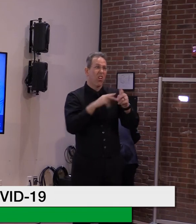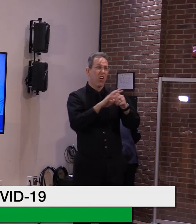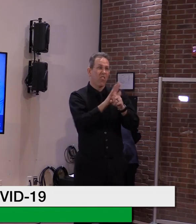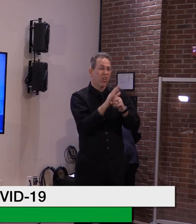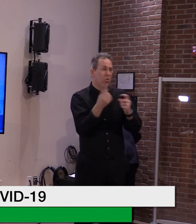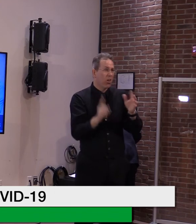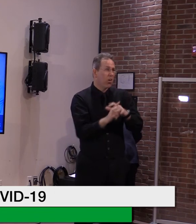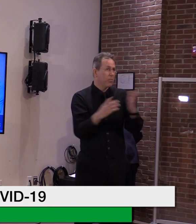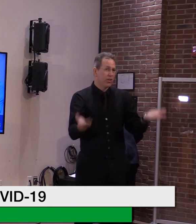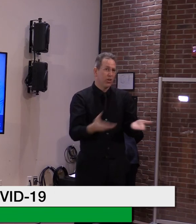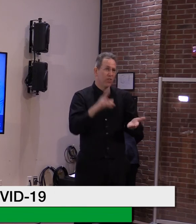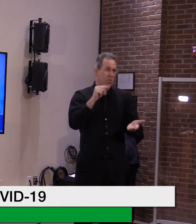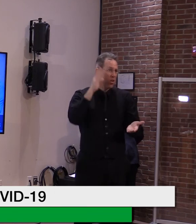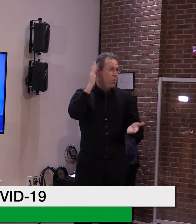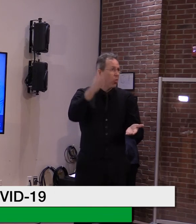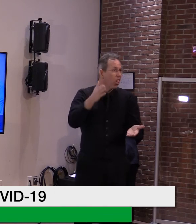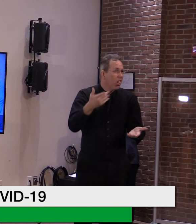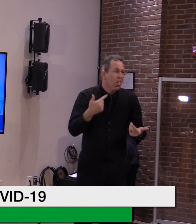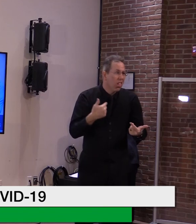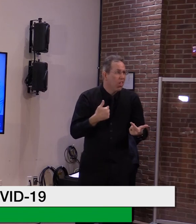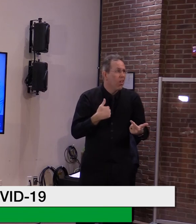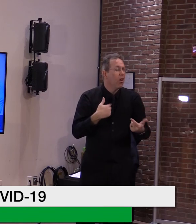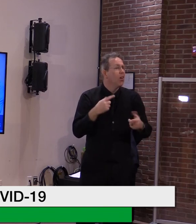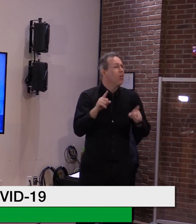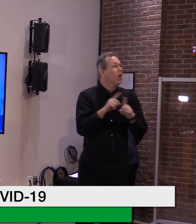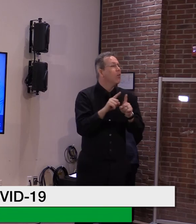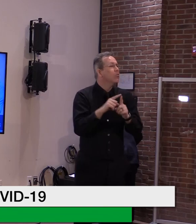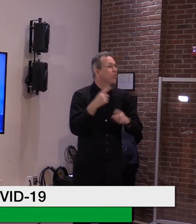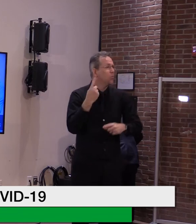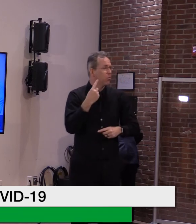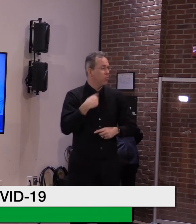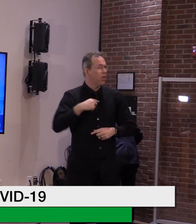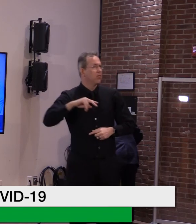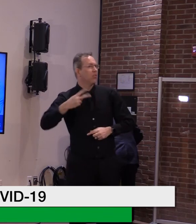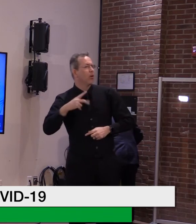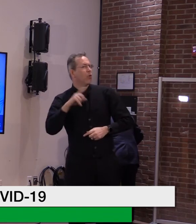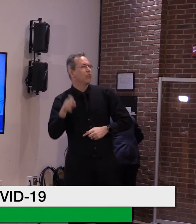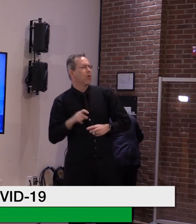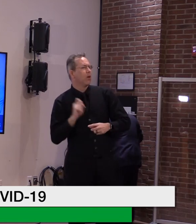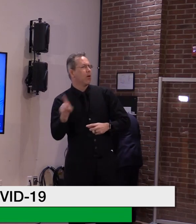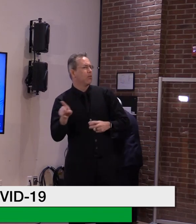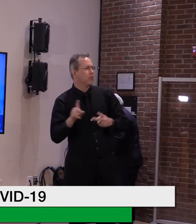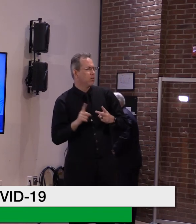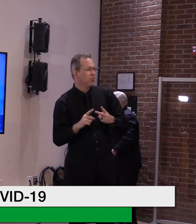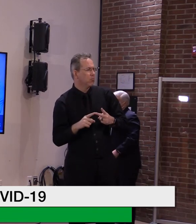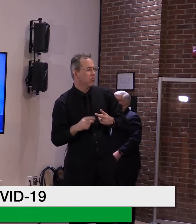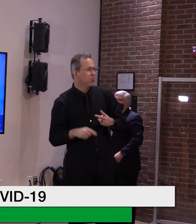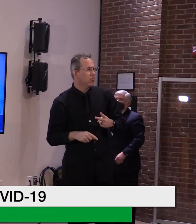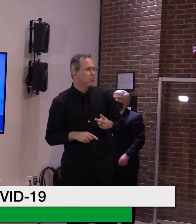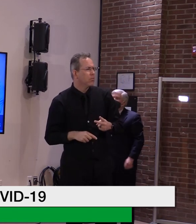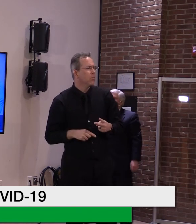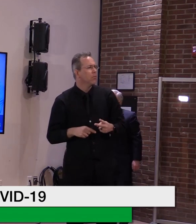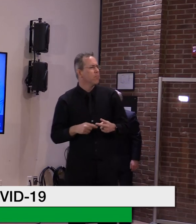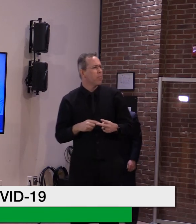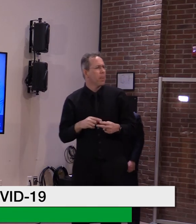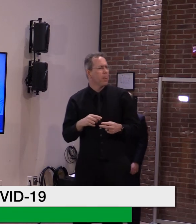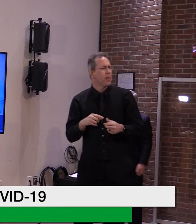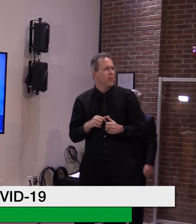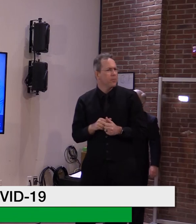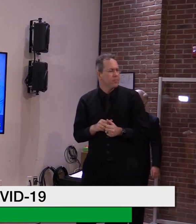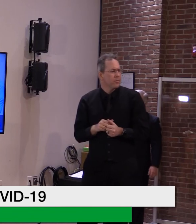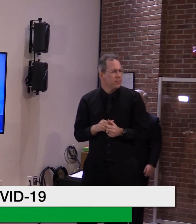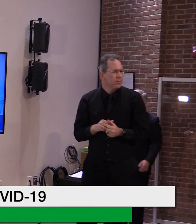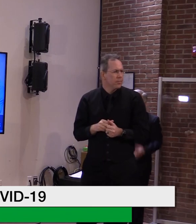would be the same idea to Mike Smith, which is I understand that